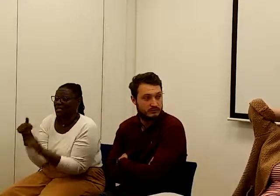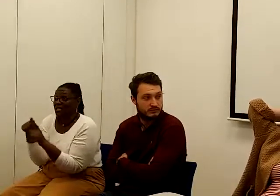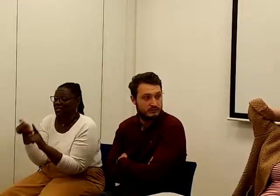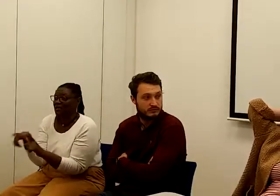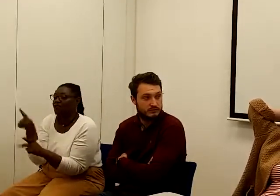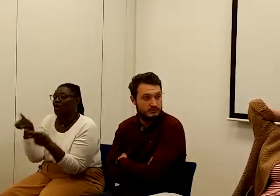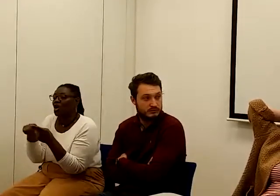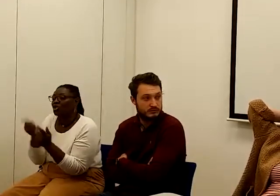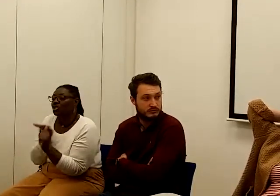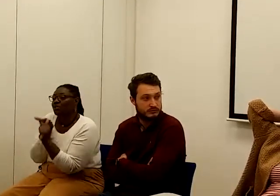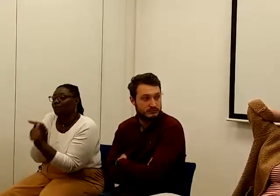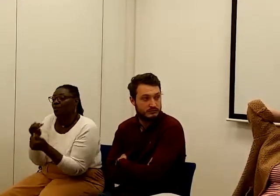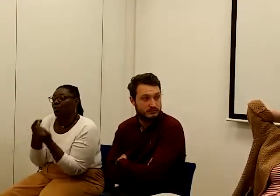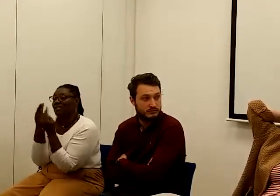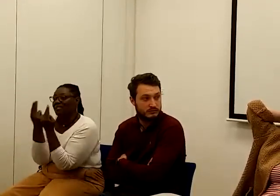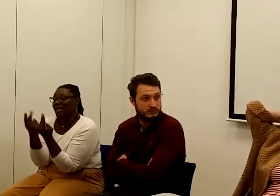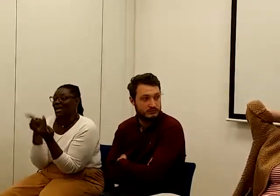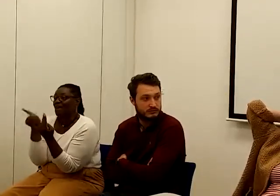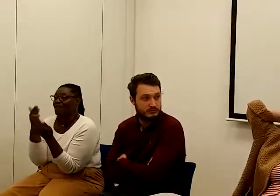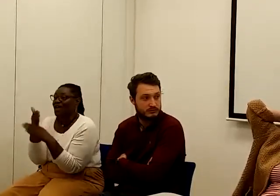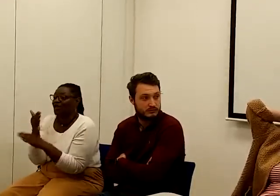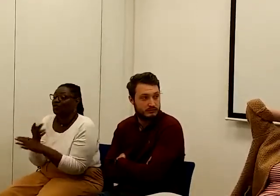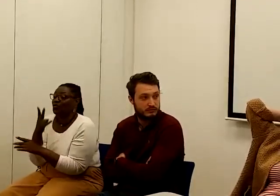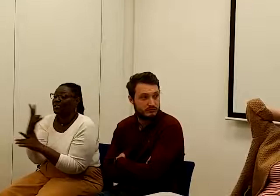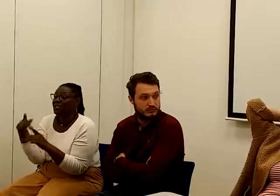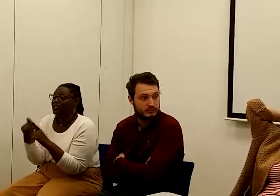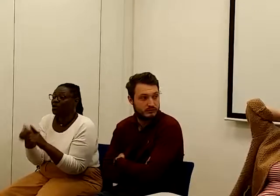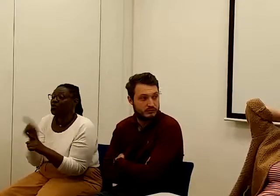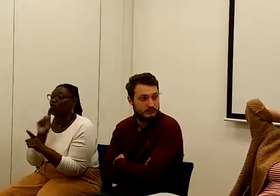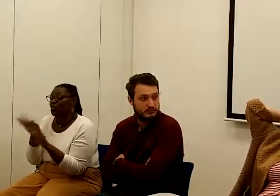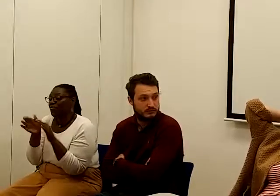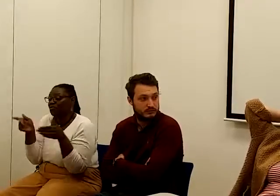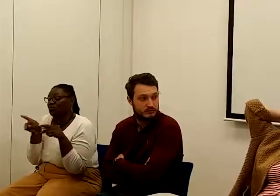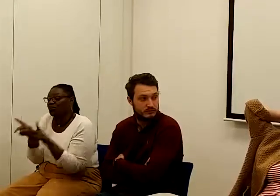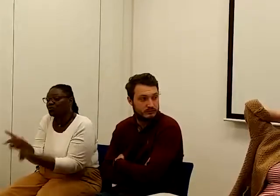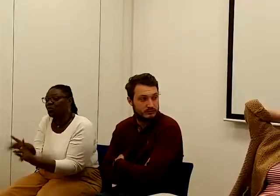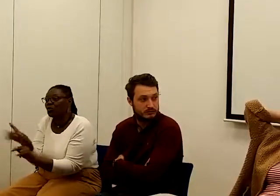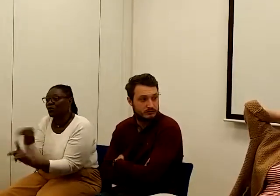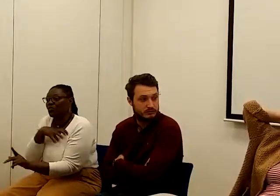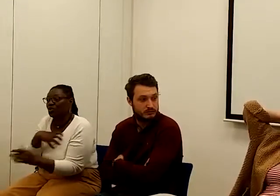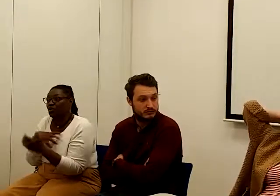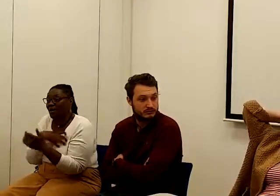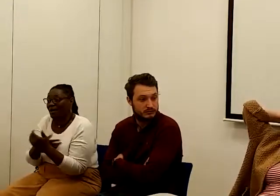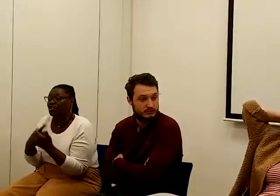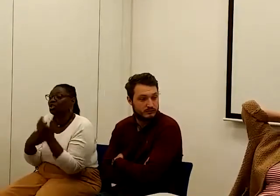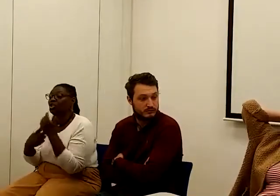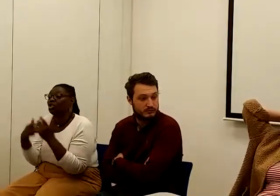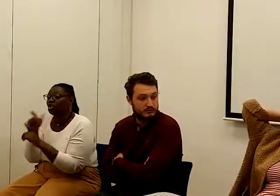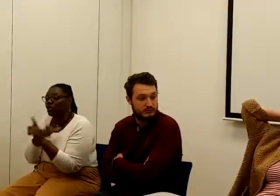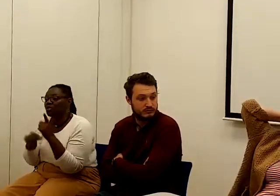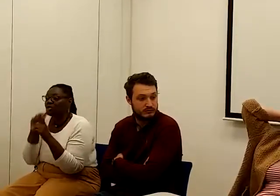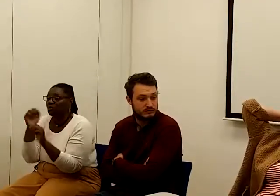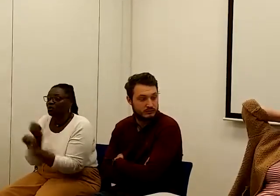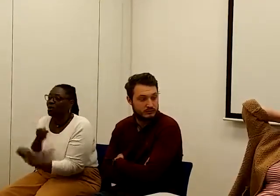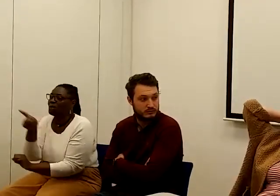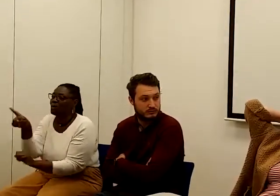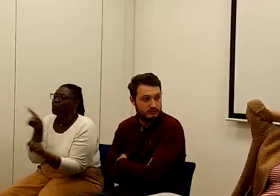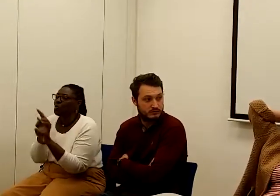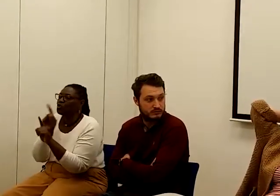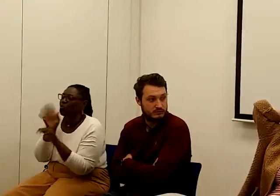Support the Day of Action on the 2nd of December with street schools, what Unite Community are going to be doing. But I think we need to reach out